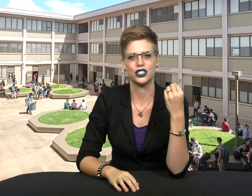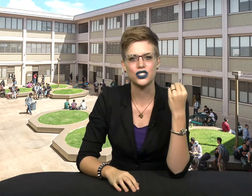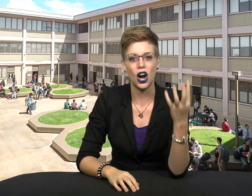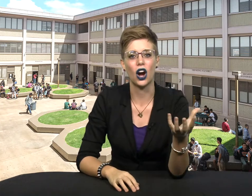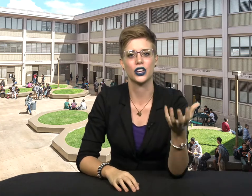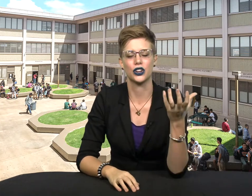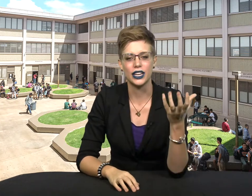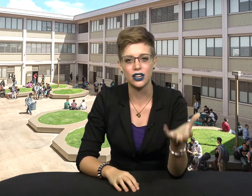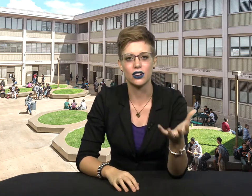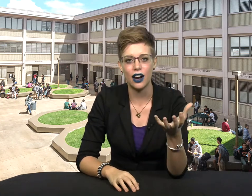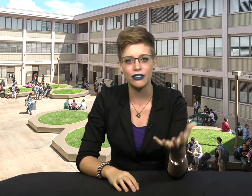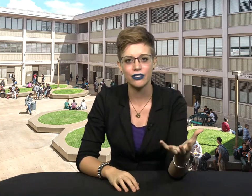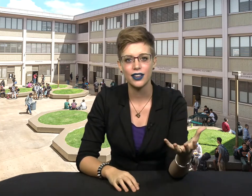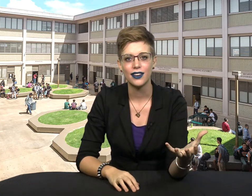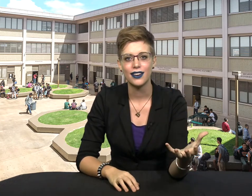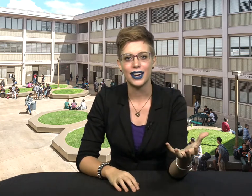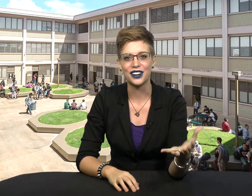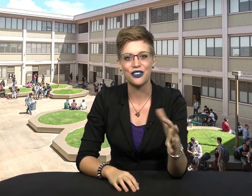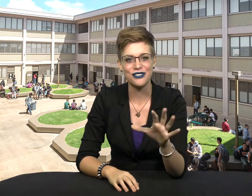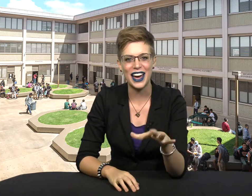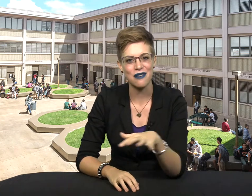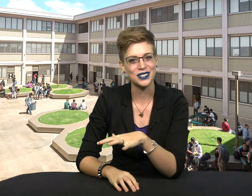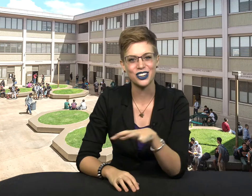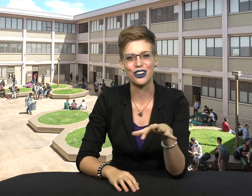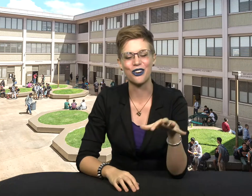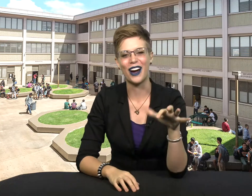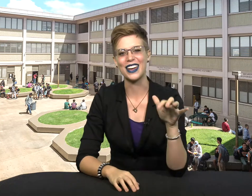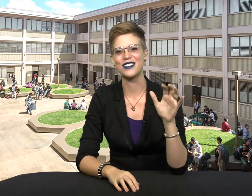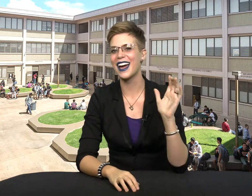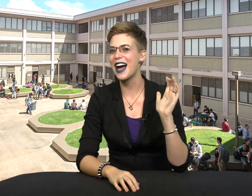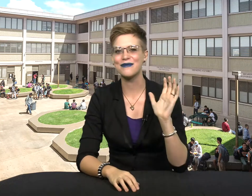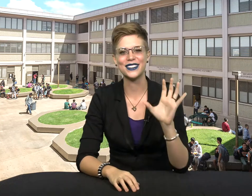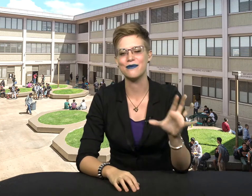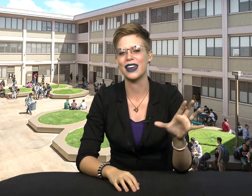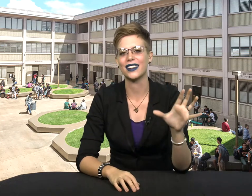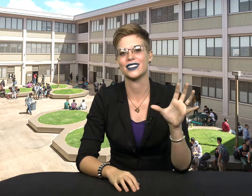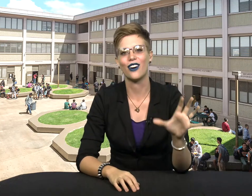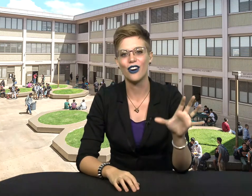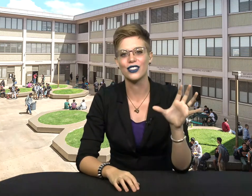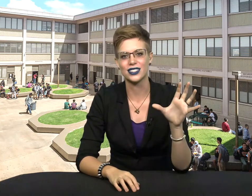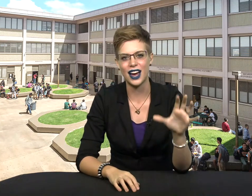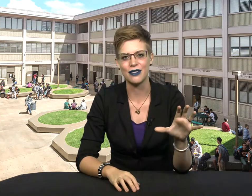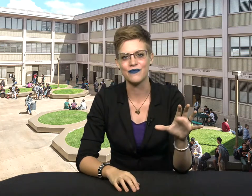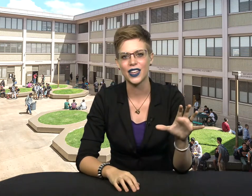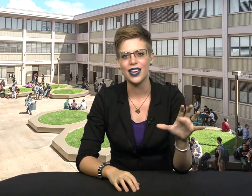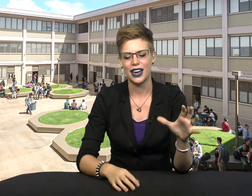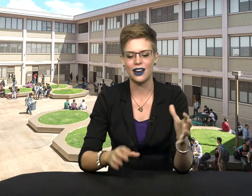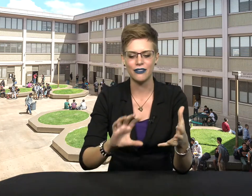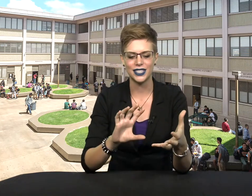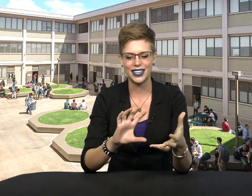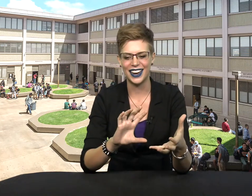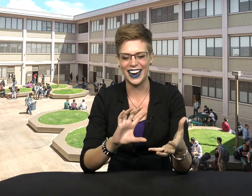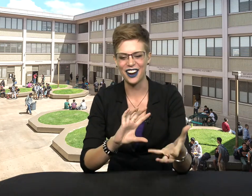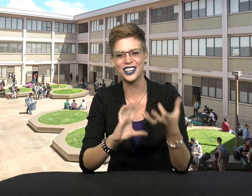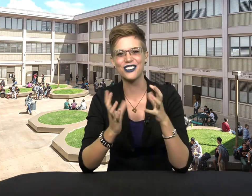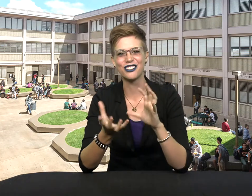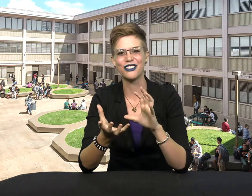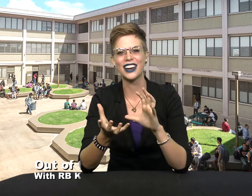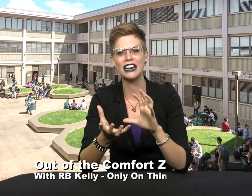just talk your ear off? I don't know if that happens here in Hawaii, but that happened in the mainland all the time. And often our youth, we kind of